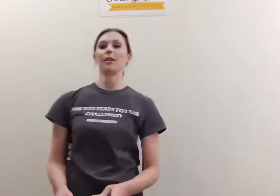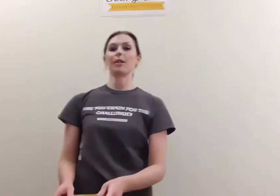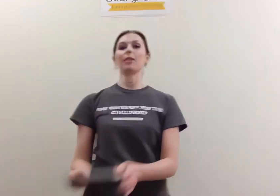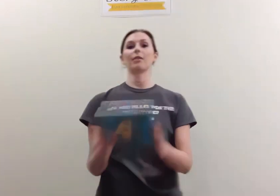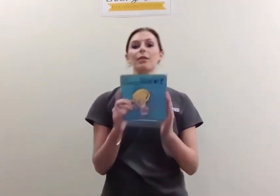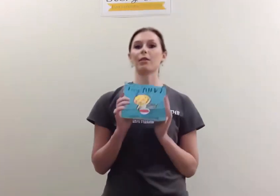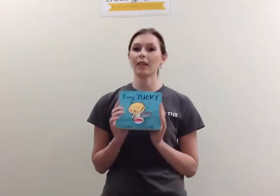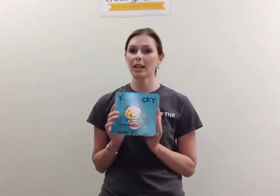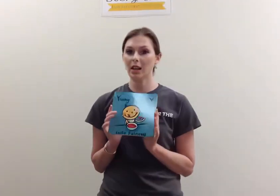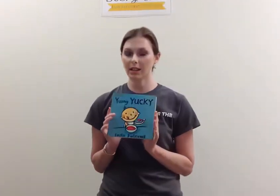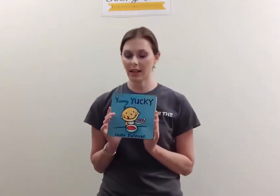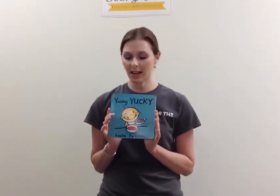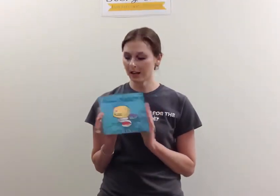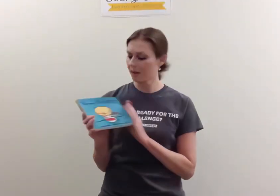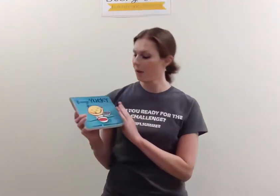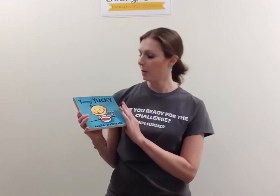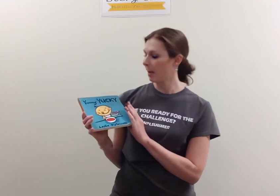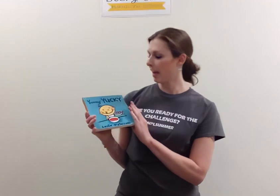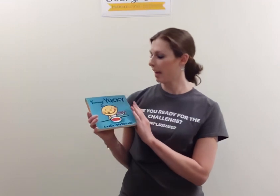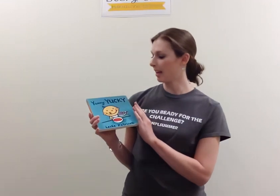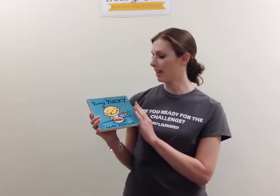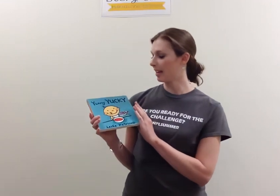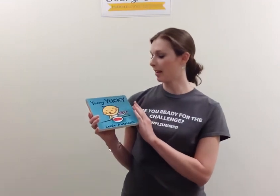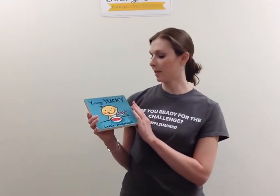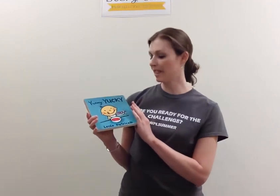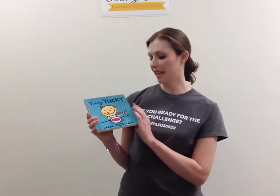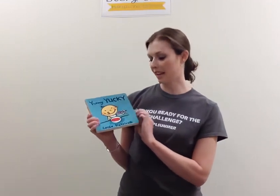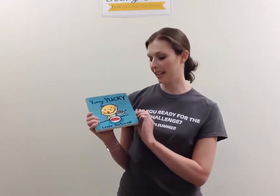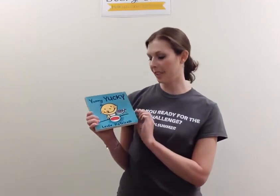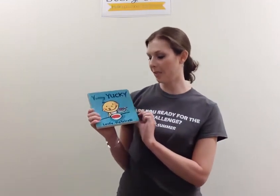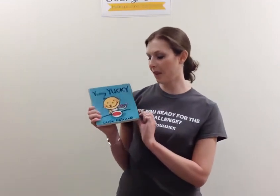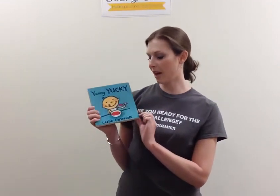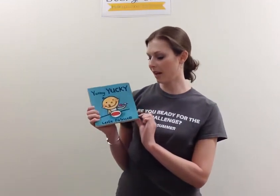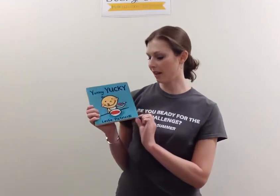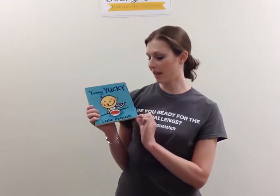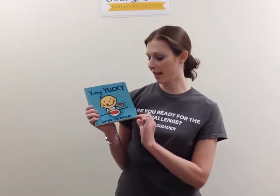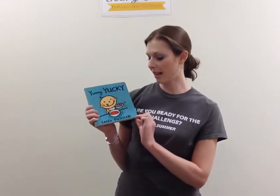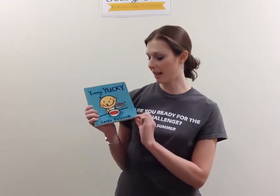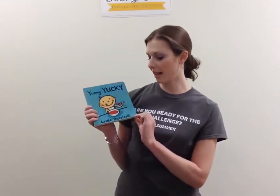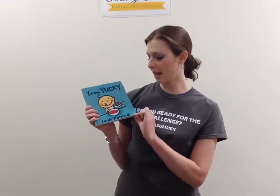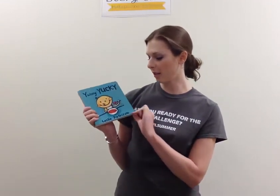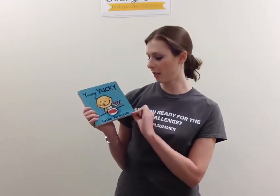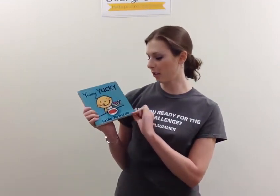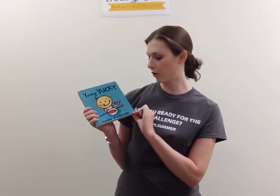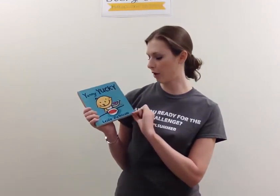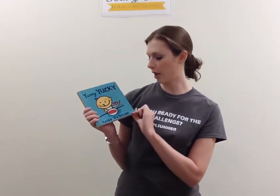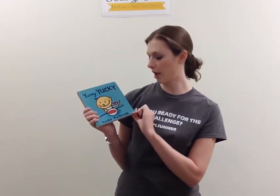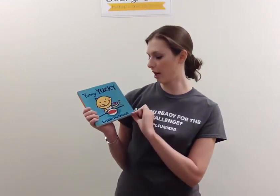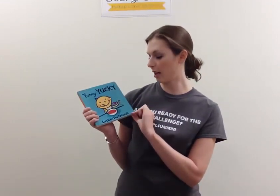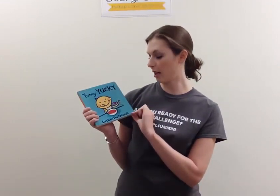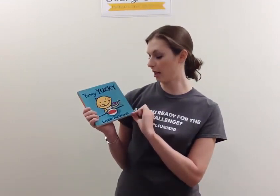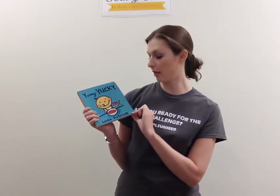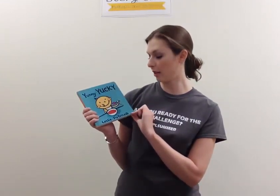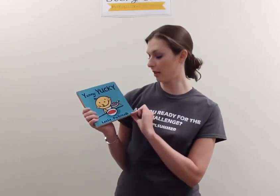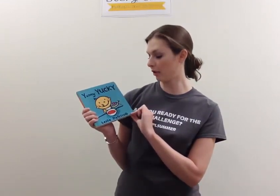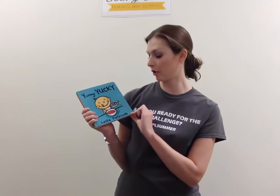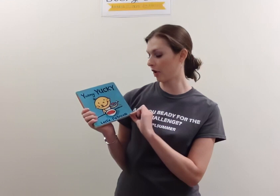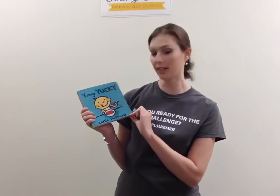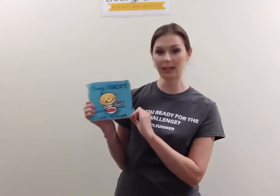For the readalong time, had Yummy Yucky by Leslie Patricelli.